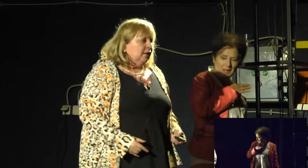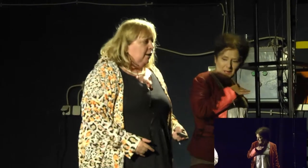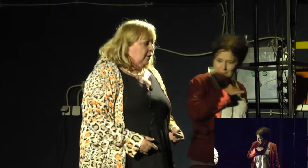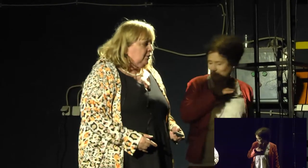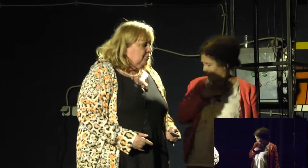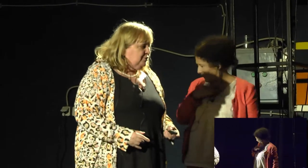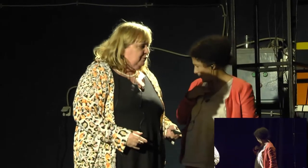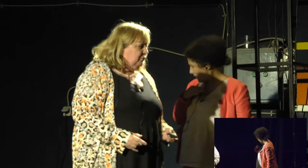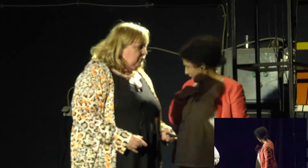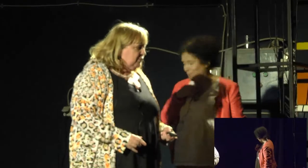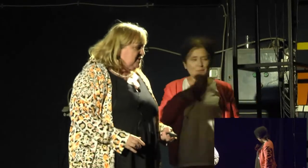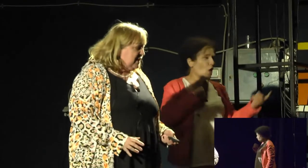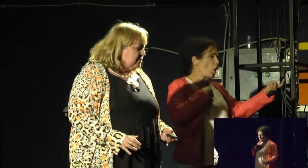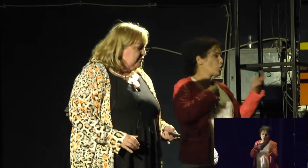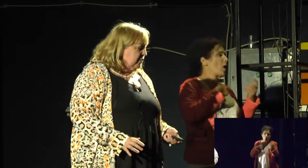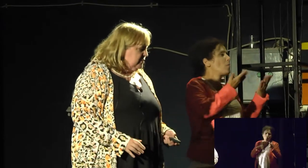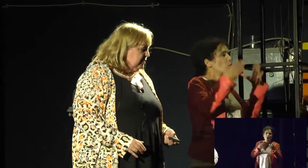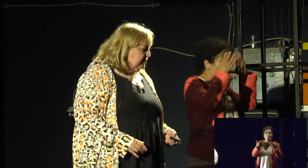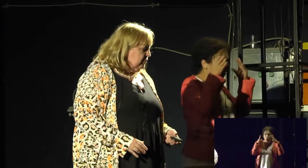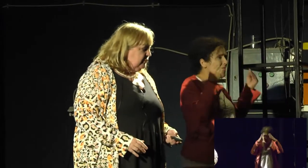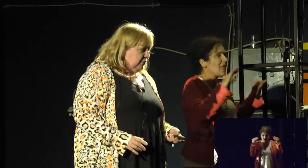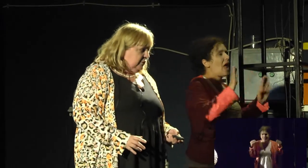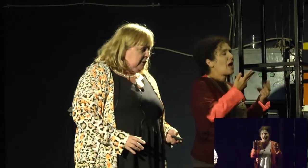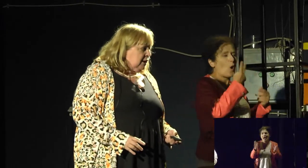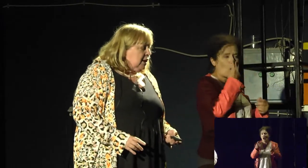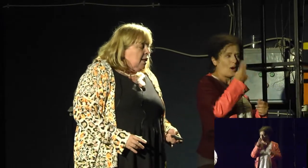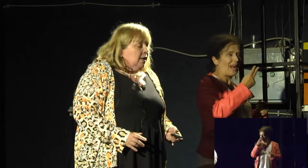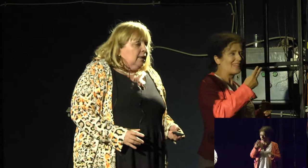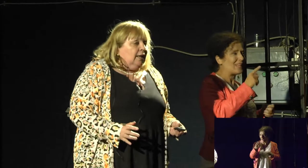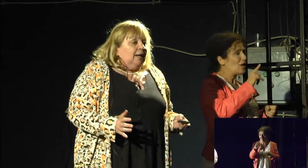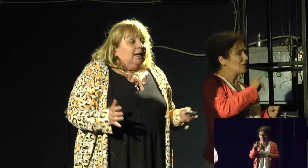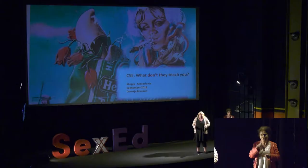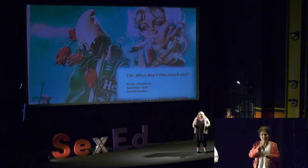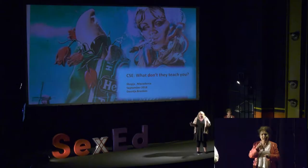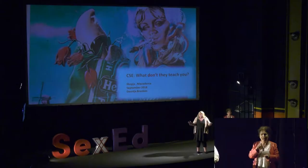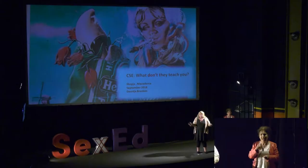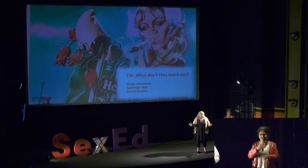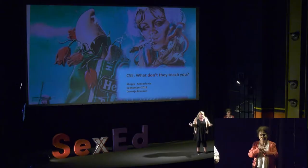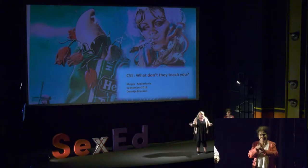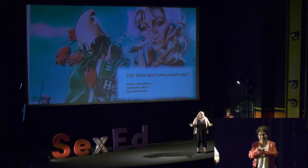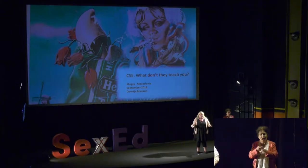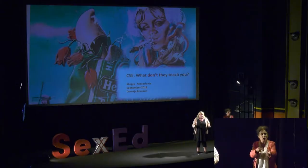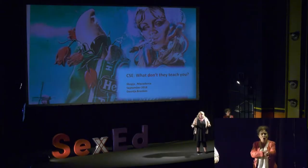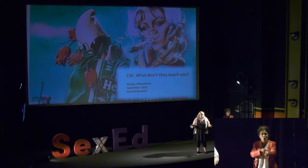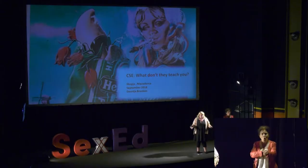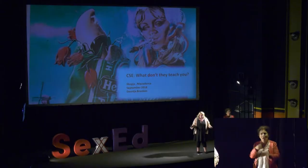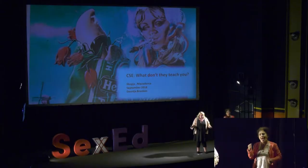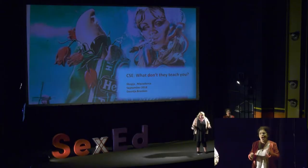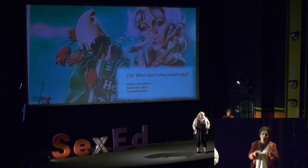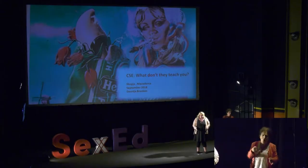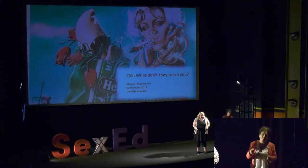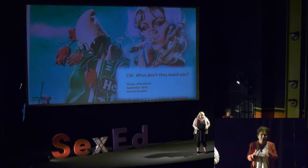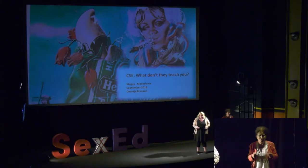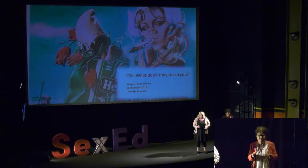can see, a country full of sex, drugs, and rock and roll. I'm sorry, I didn't bring you any joints.